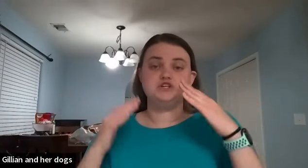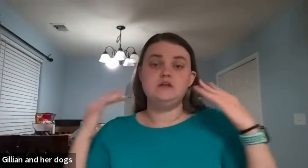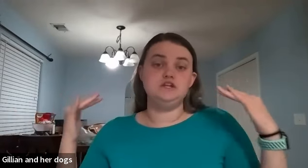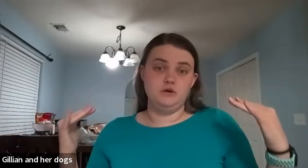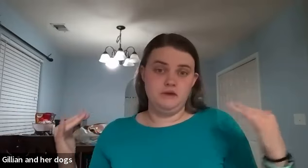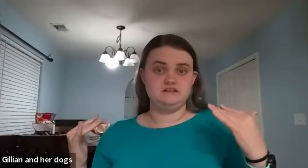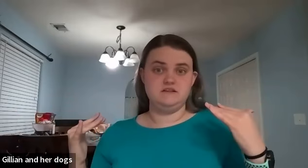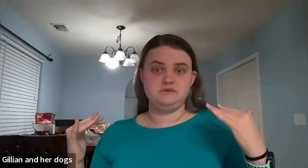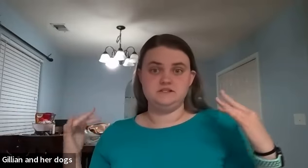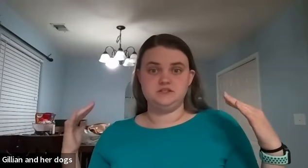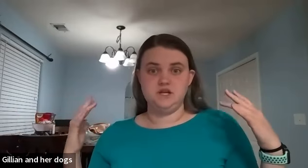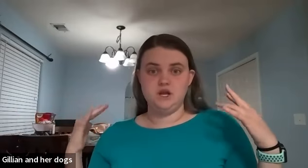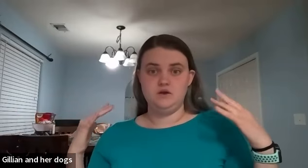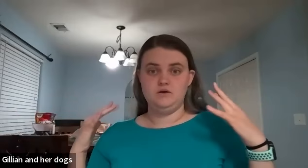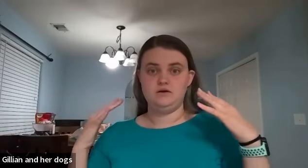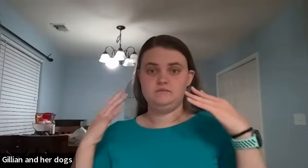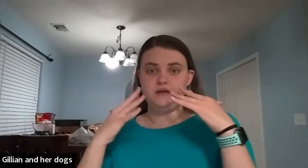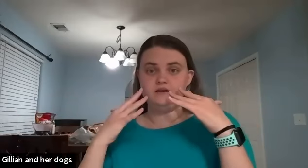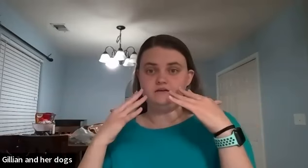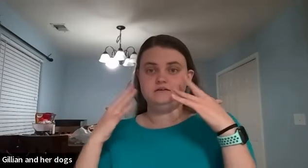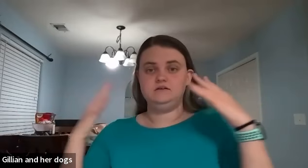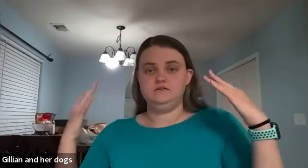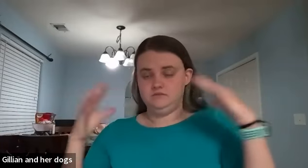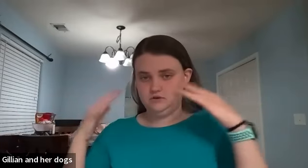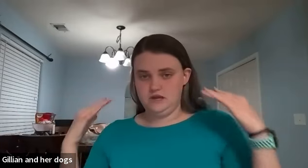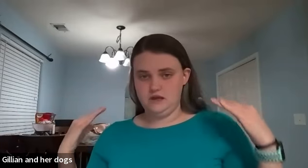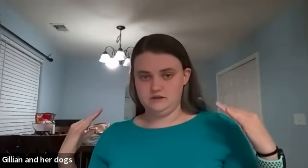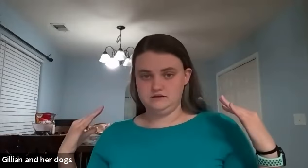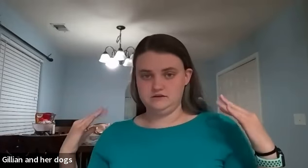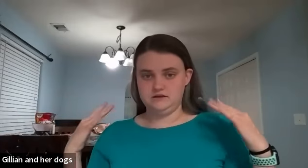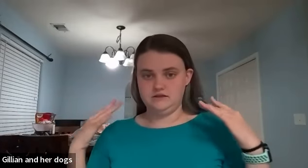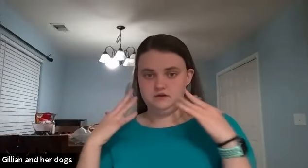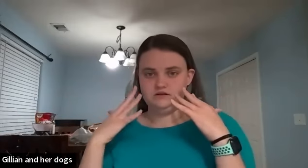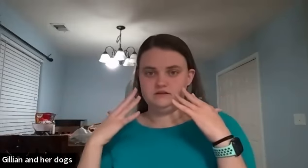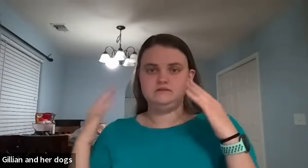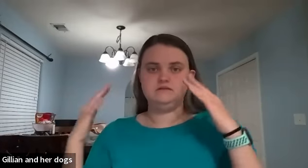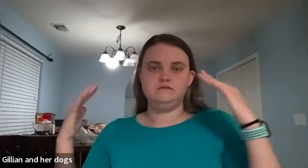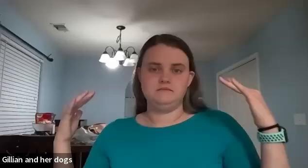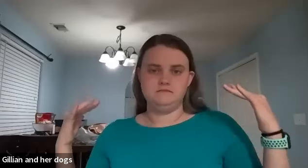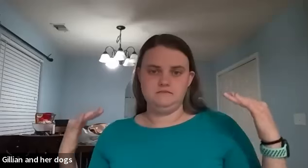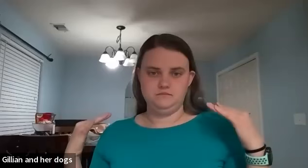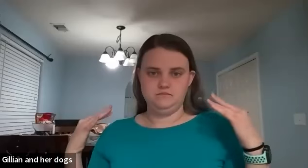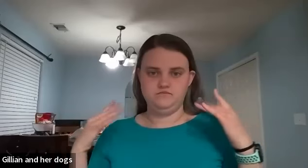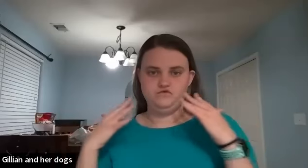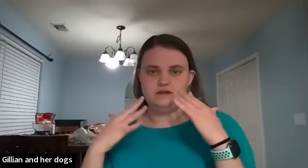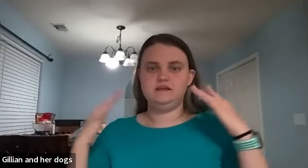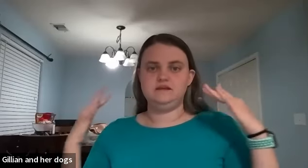just go and then you go back to that position back go back and then you wiggle again friendly